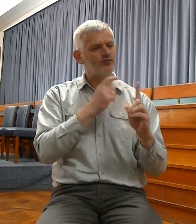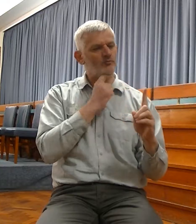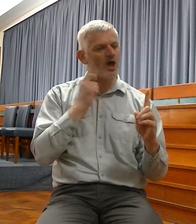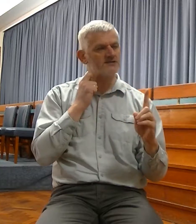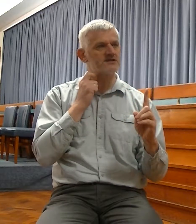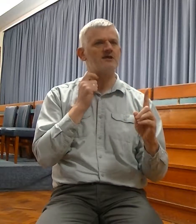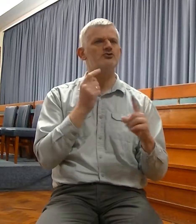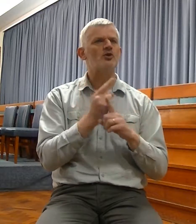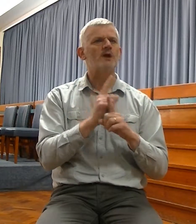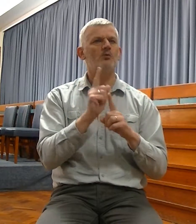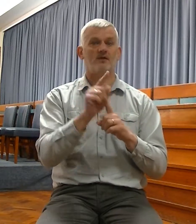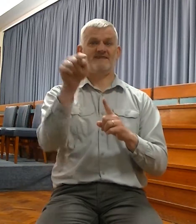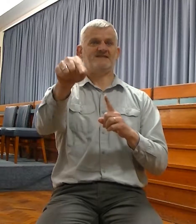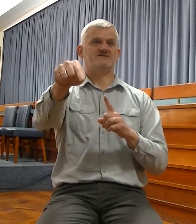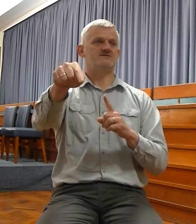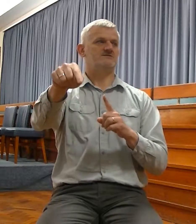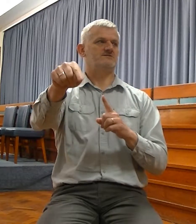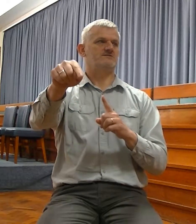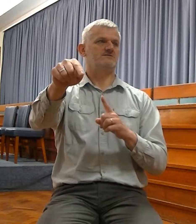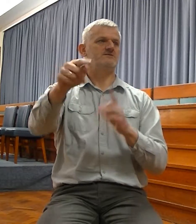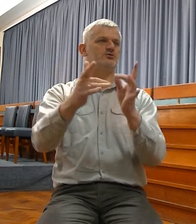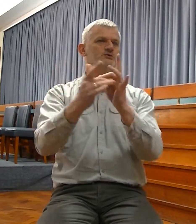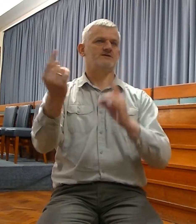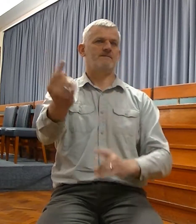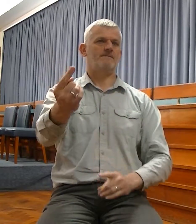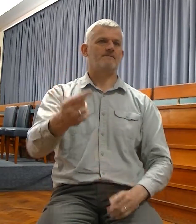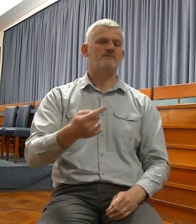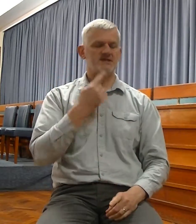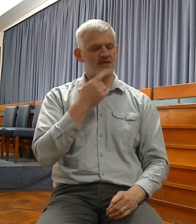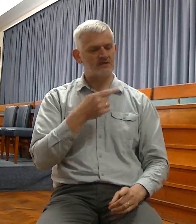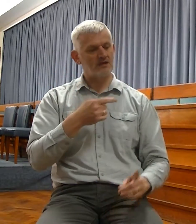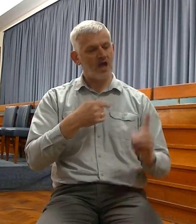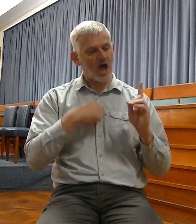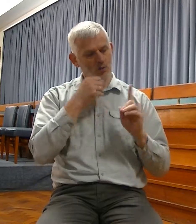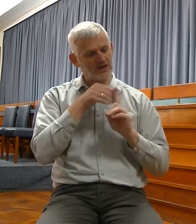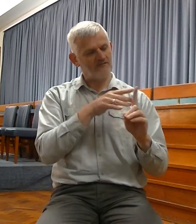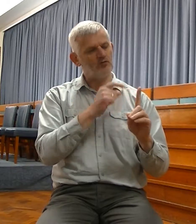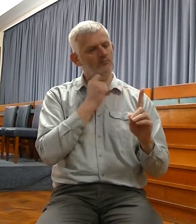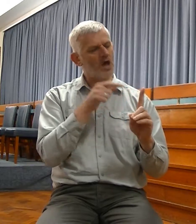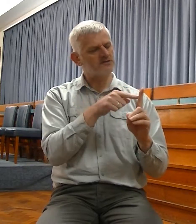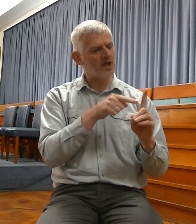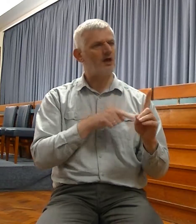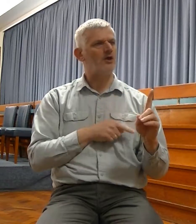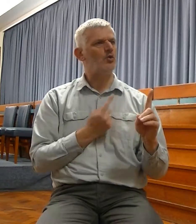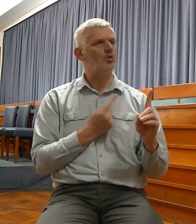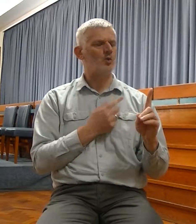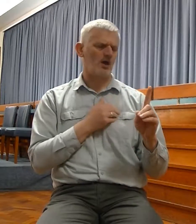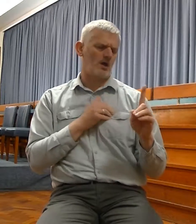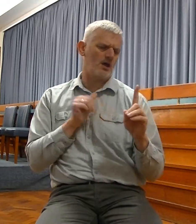priesthood. According to my heart, save men, which shall feed you with knowledge.